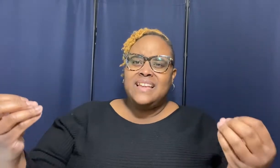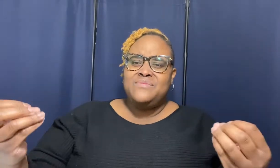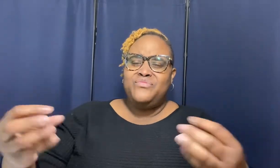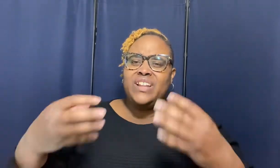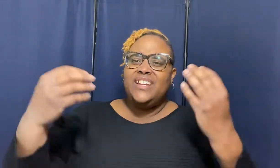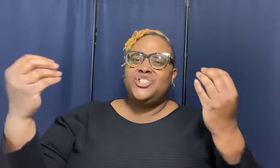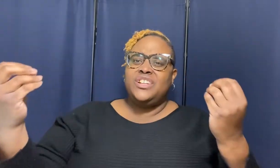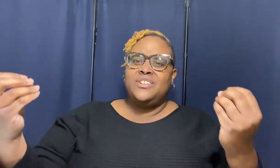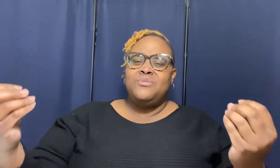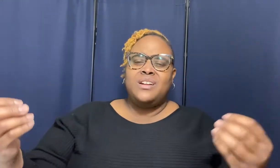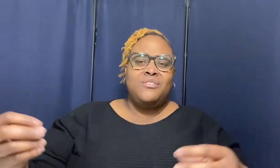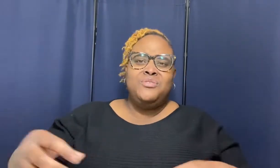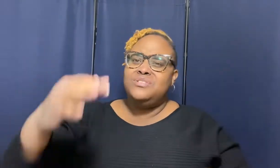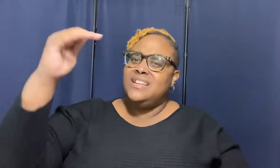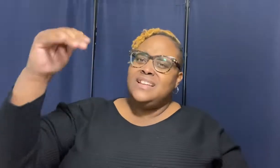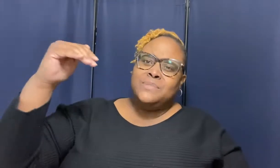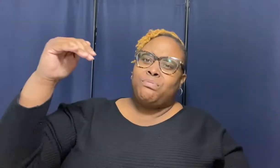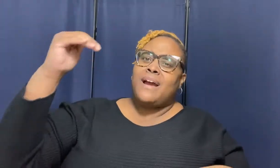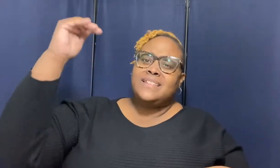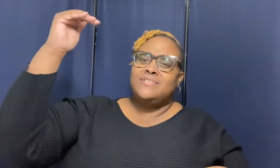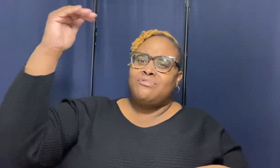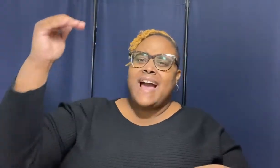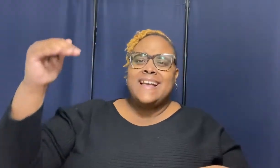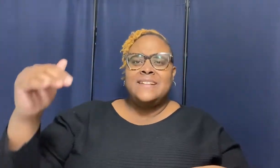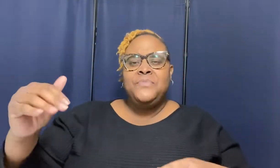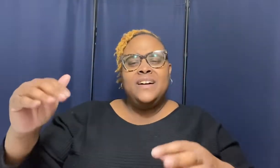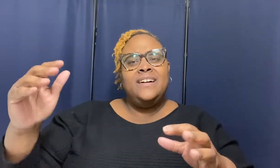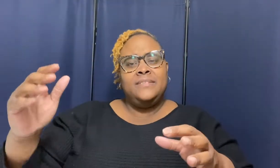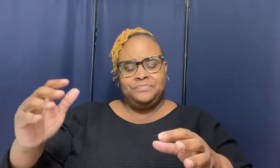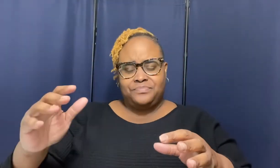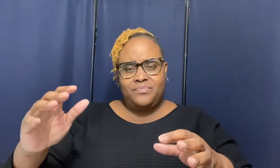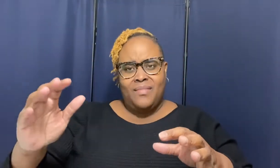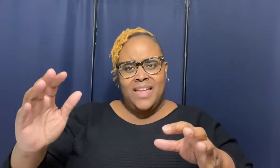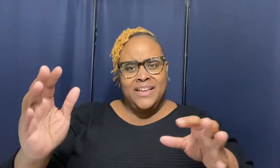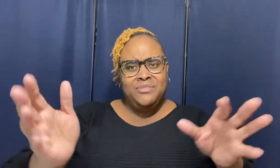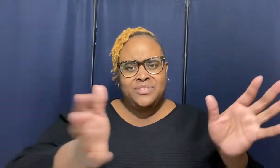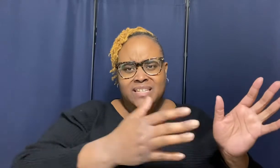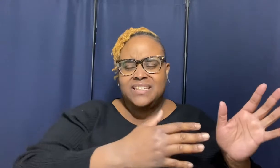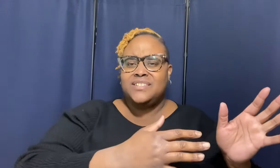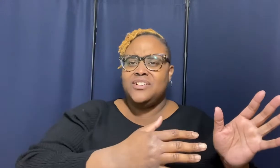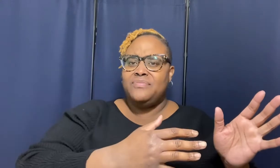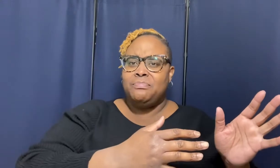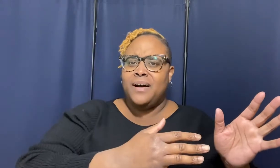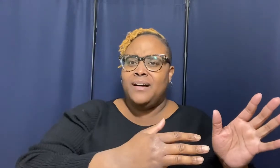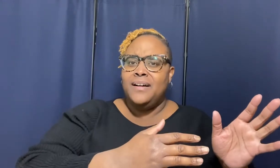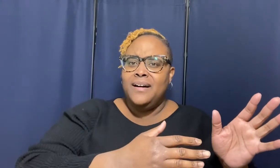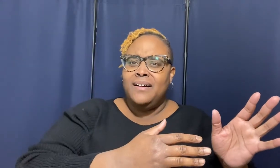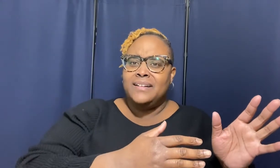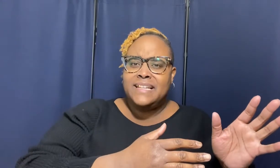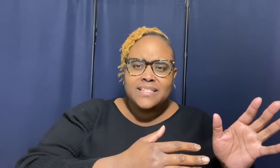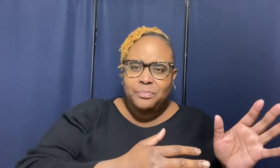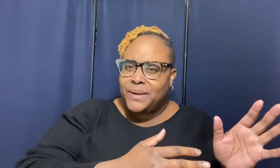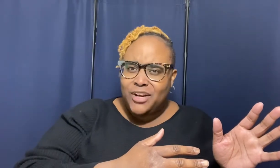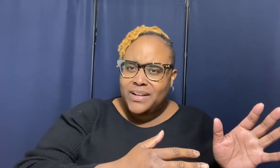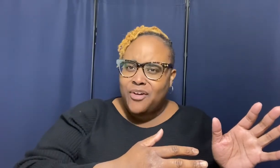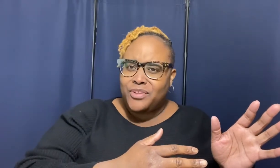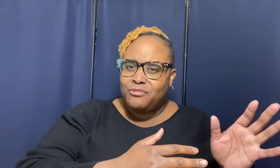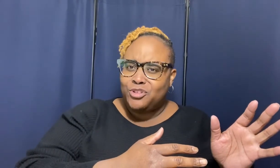inflation going on you see these prices rising and you see this stuff uh uh disappearing off the grocery